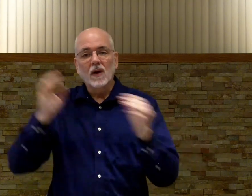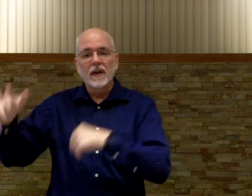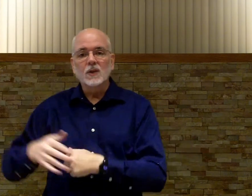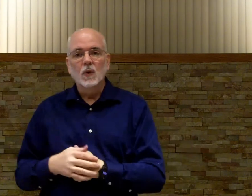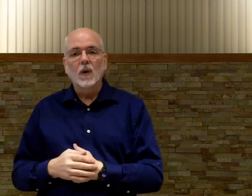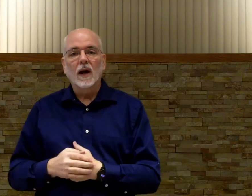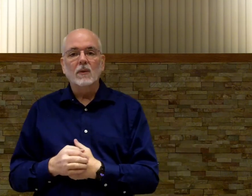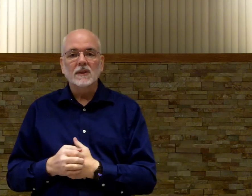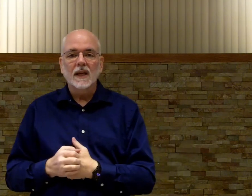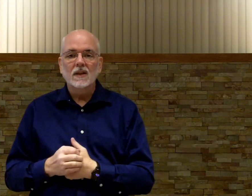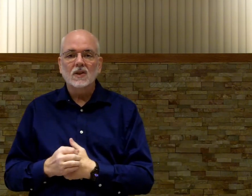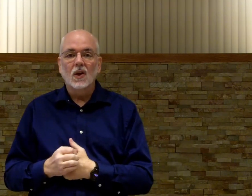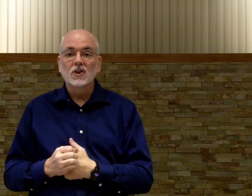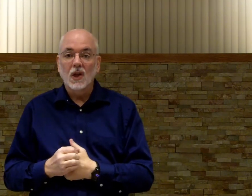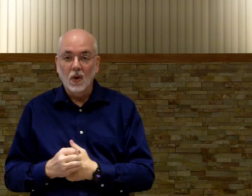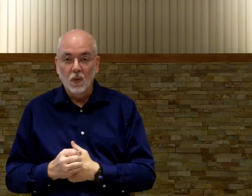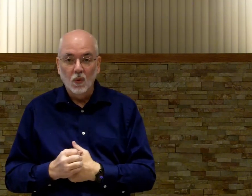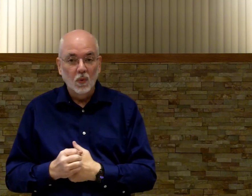on to the next one where i will sing the song slowly